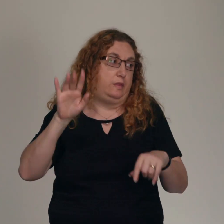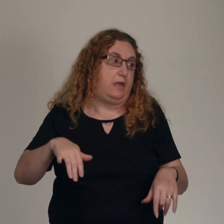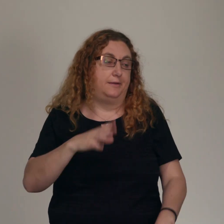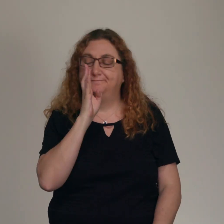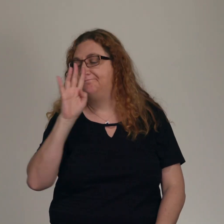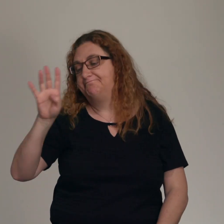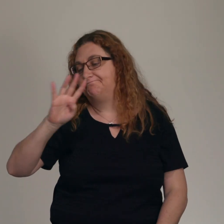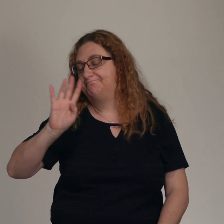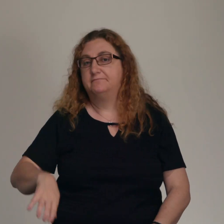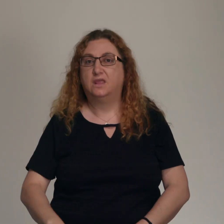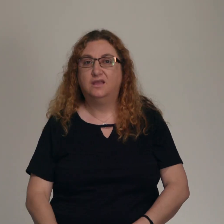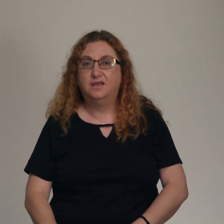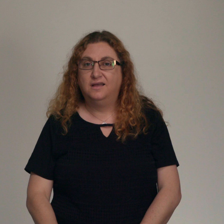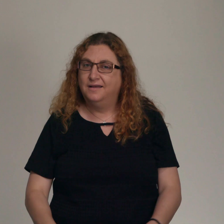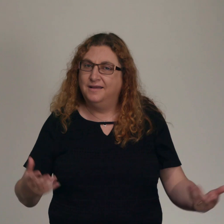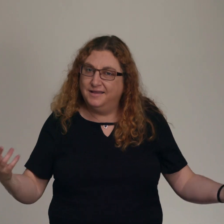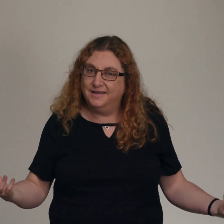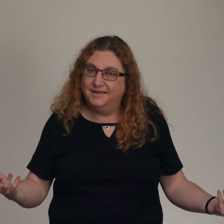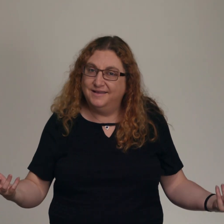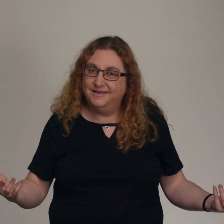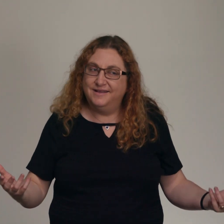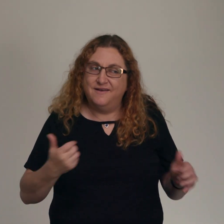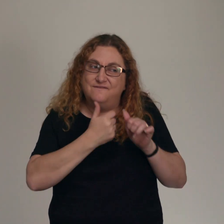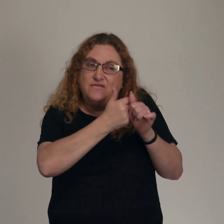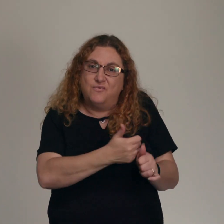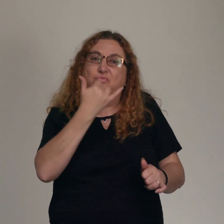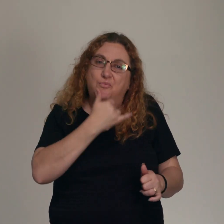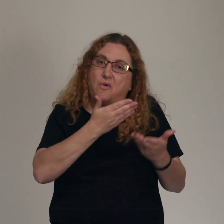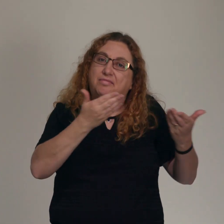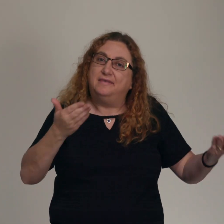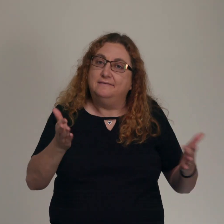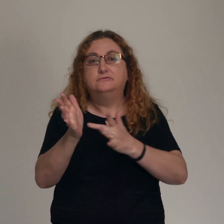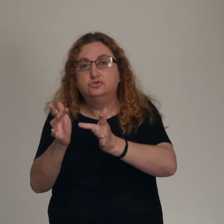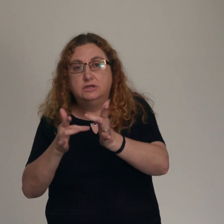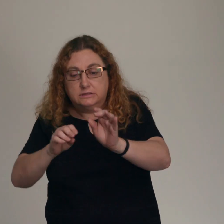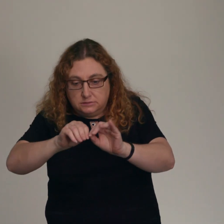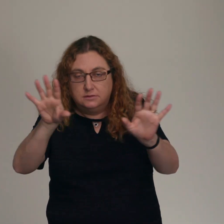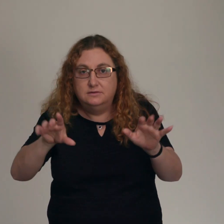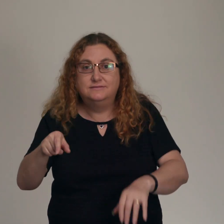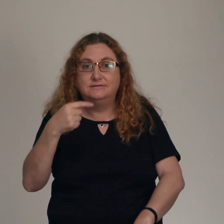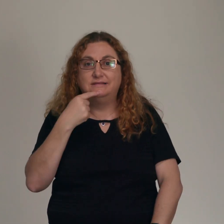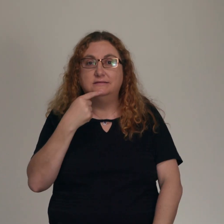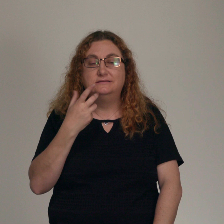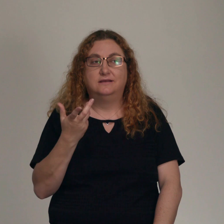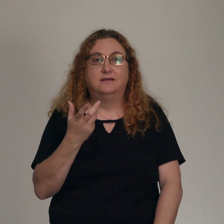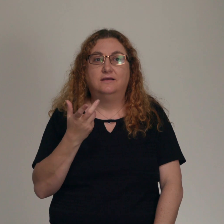sure they get the test right. That's what Jesus is talking about here. He's talking about the fact that it's not